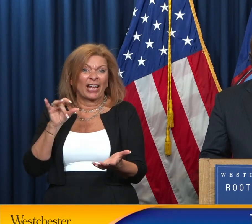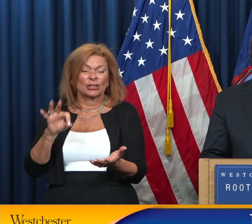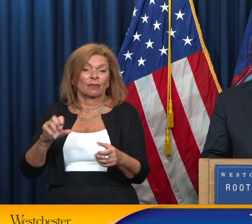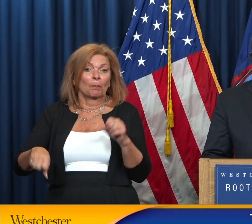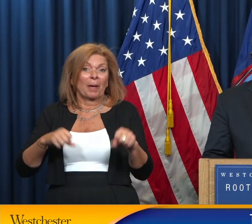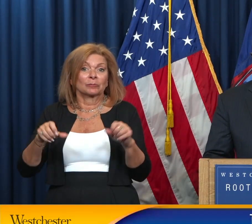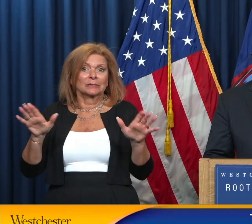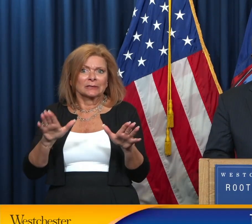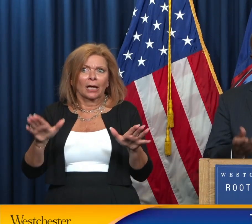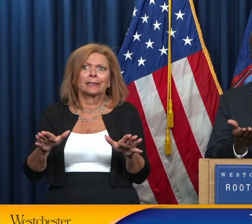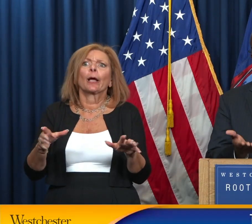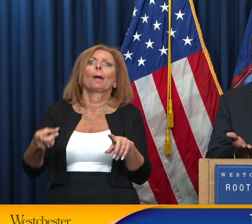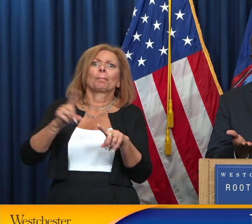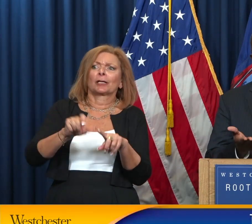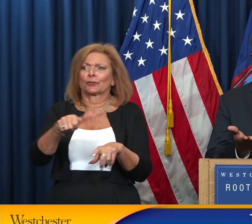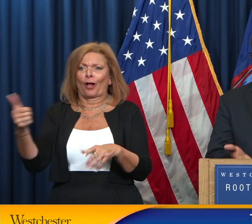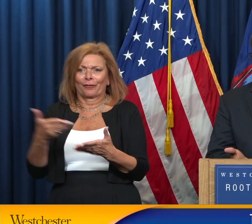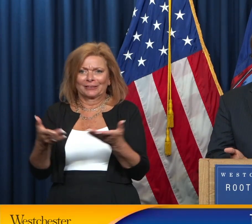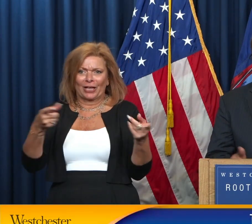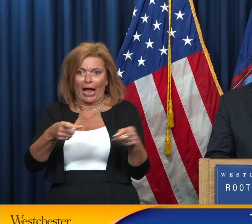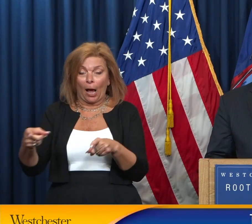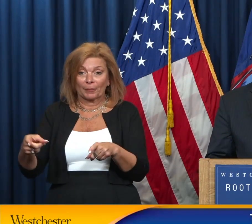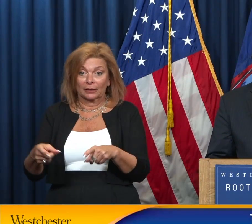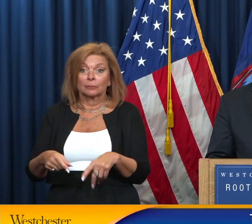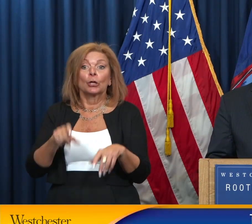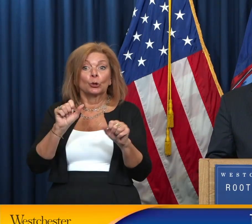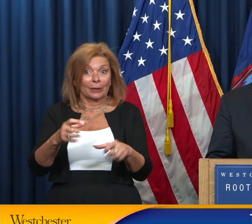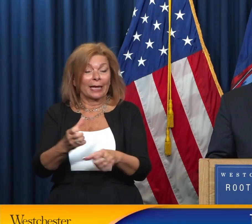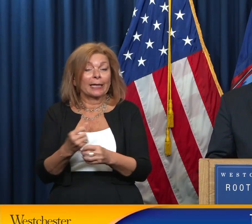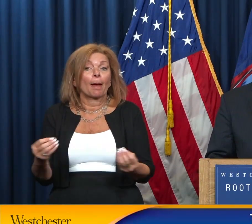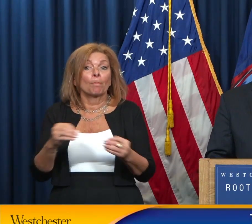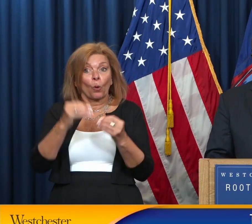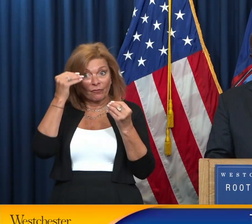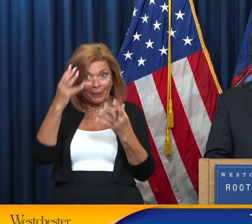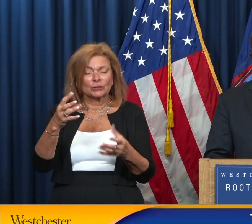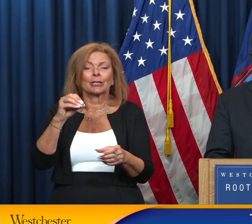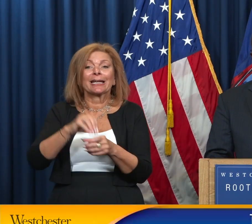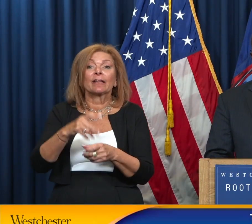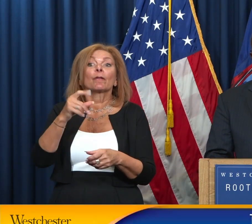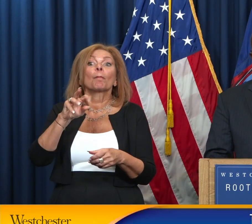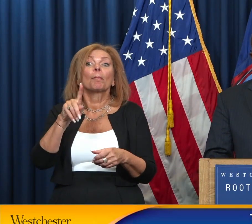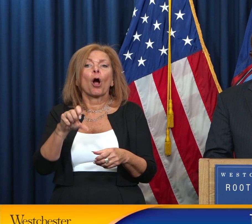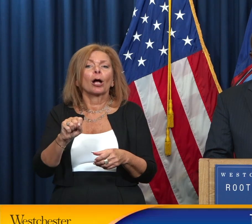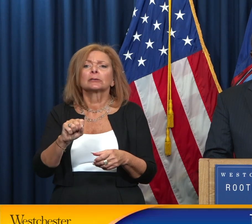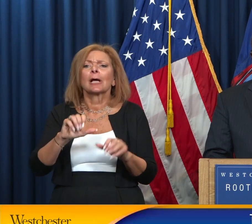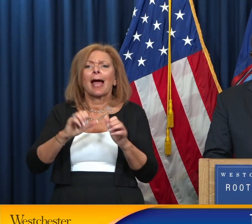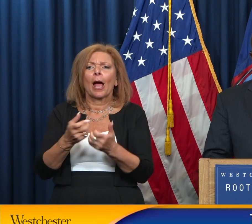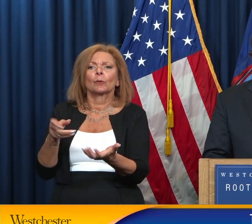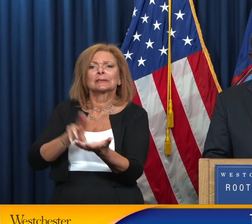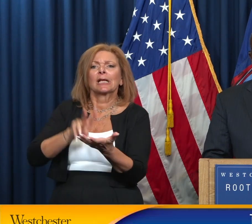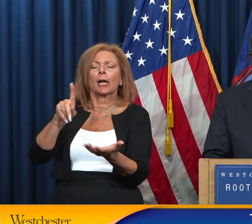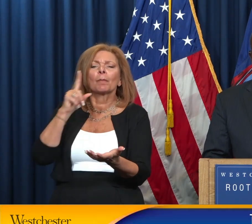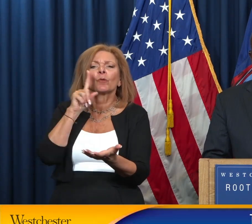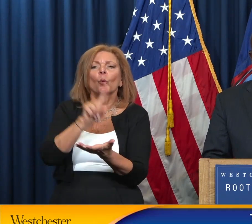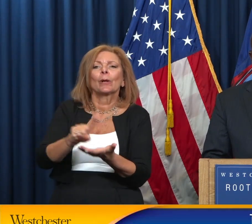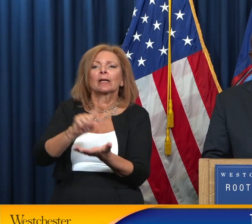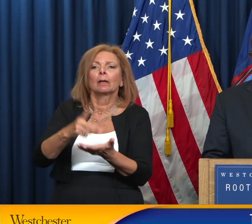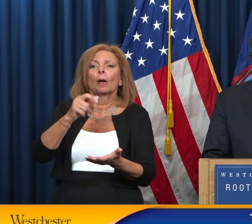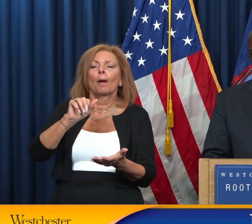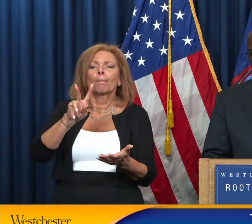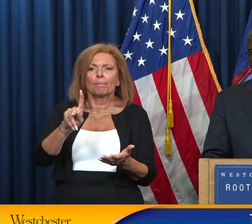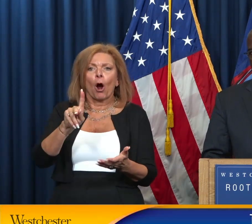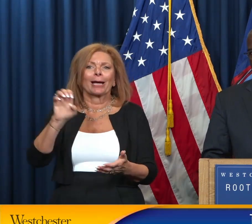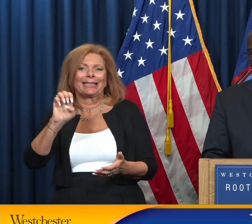things that are happening. You can get more information about what's happening in our parks by signing up for the weekly parks e